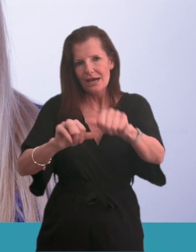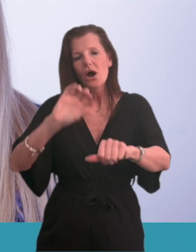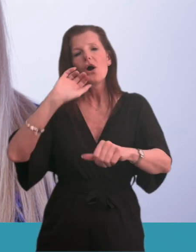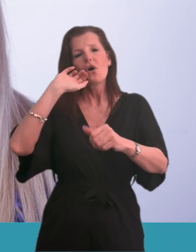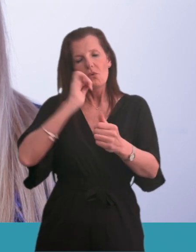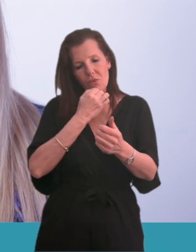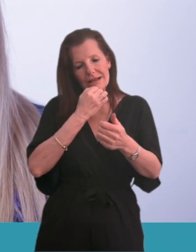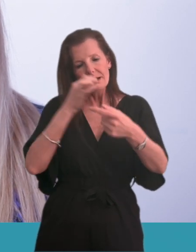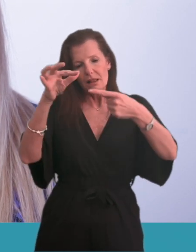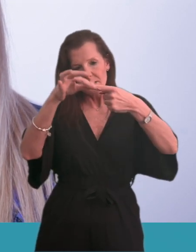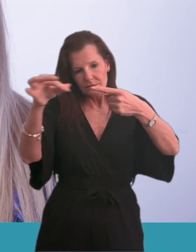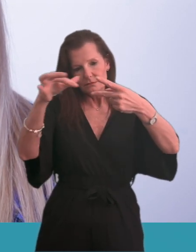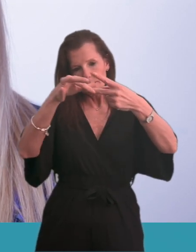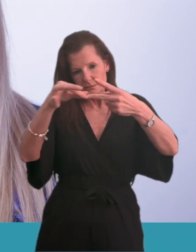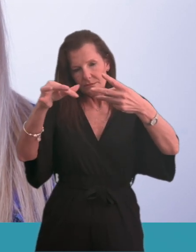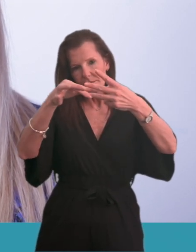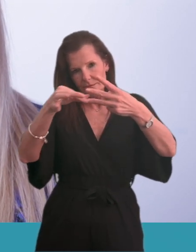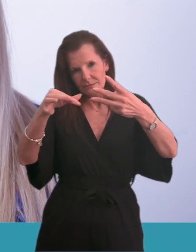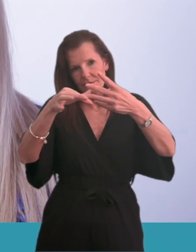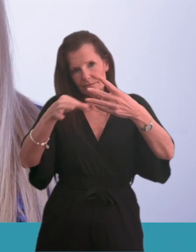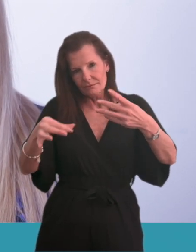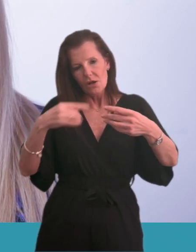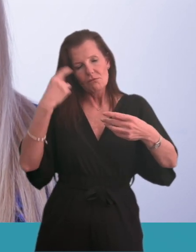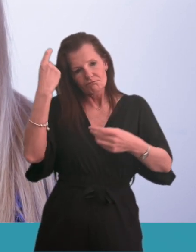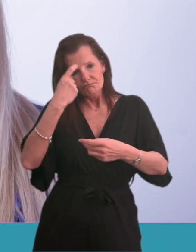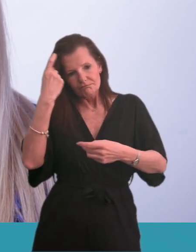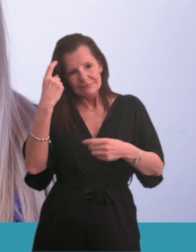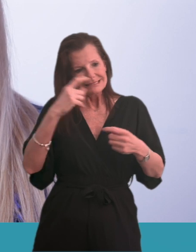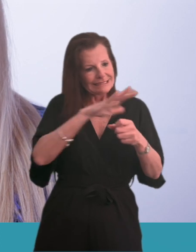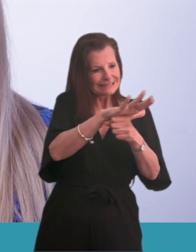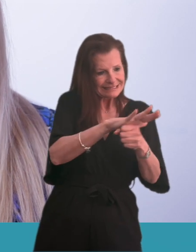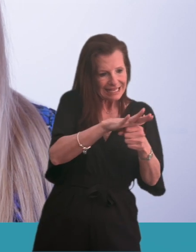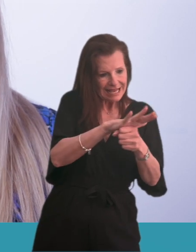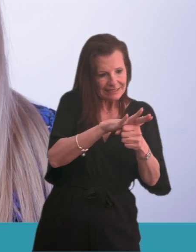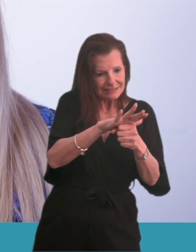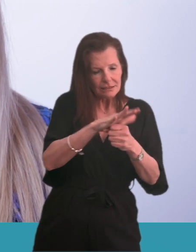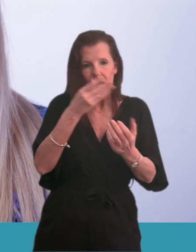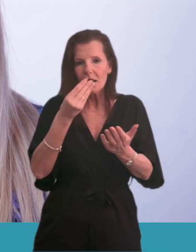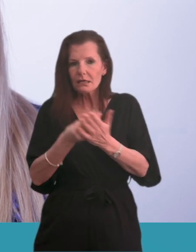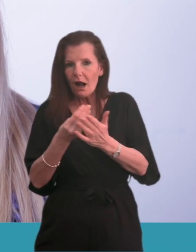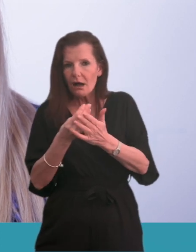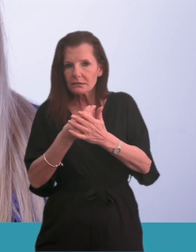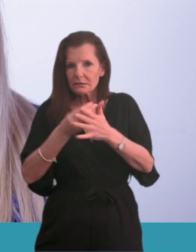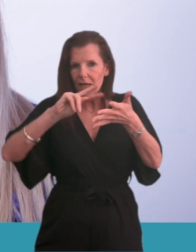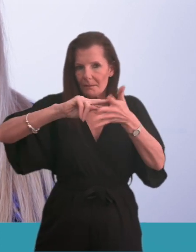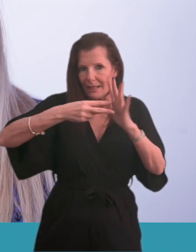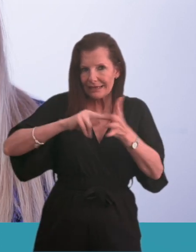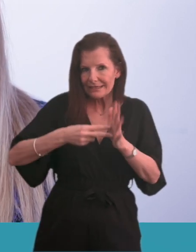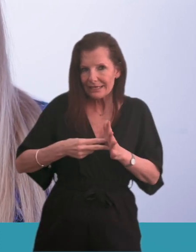at each proposal on the shortlist. We will look at the sites, the costs and the planning details. If we need a